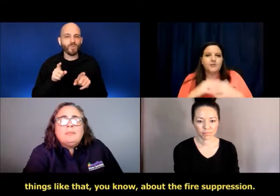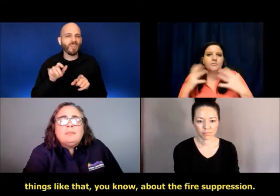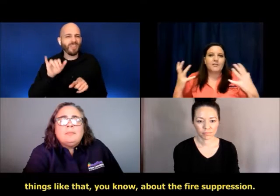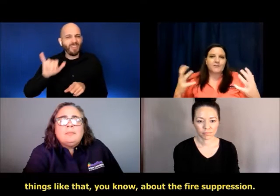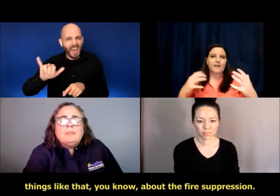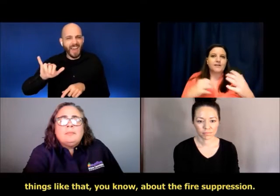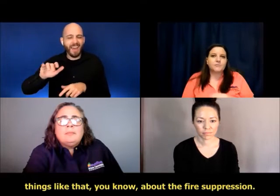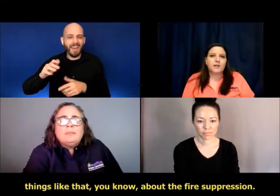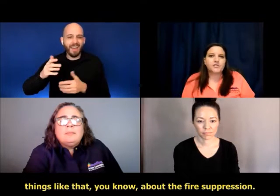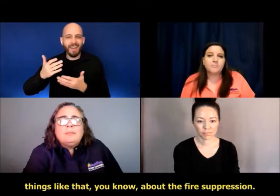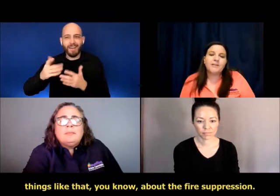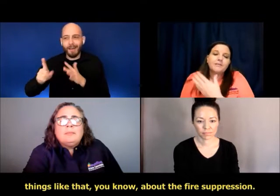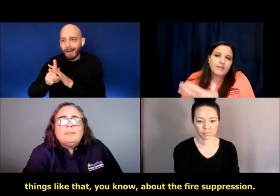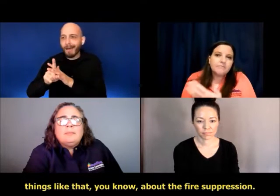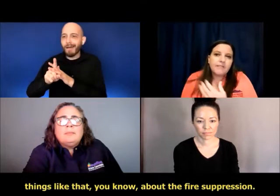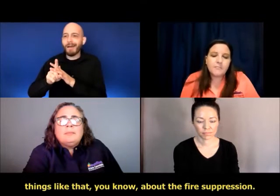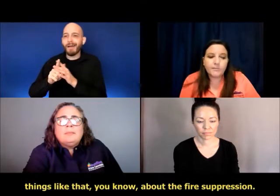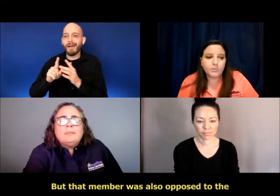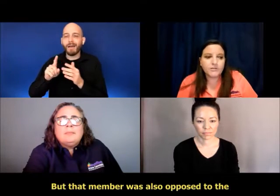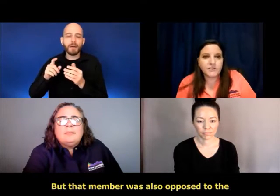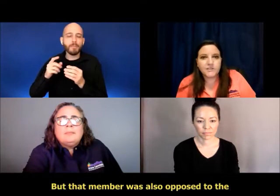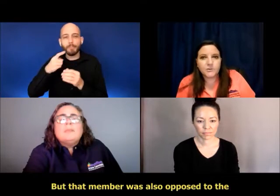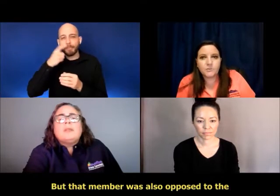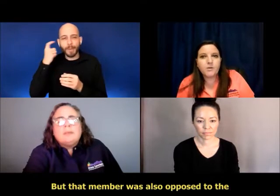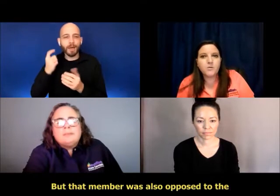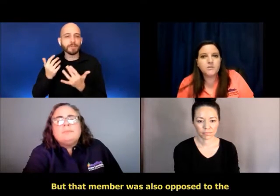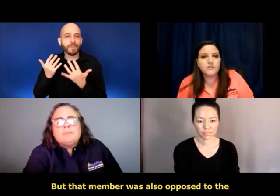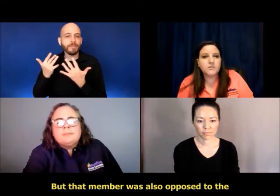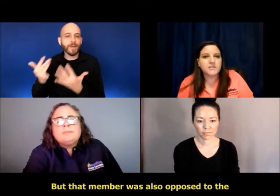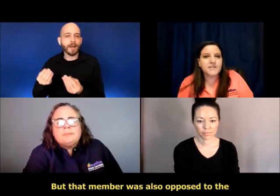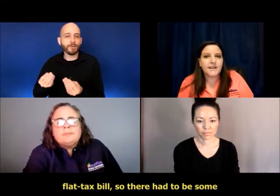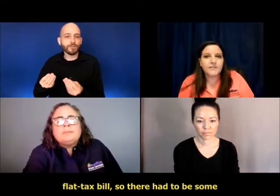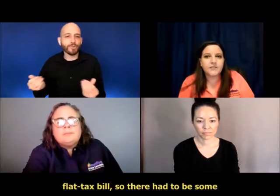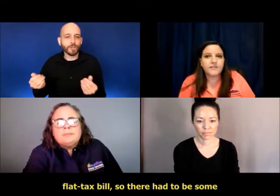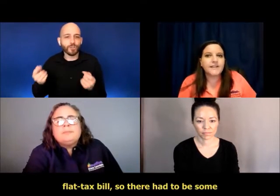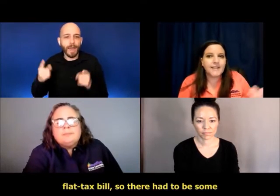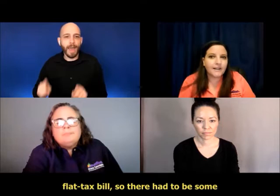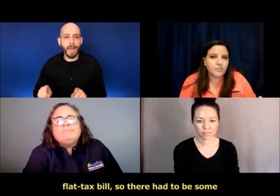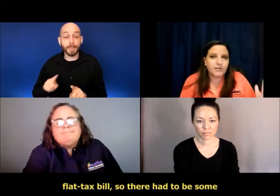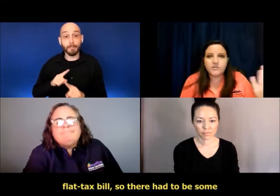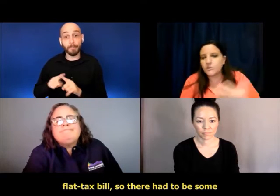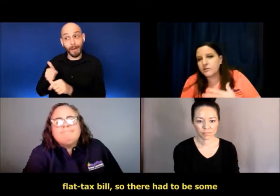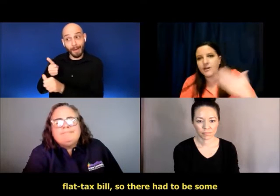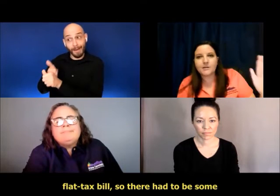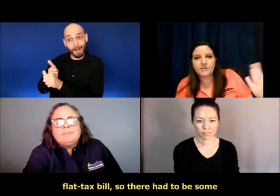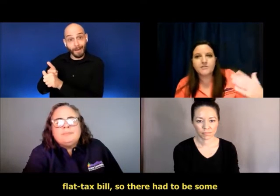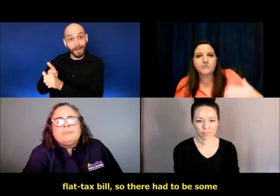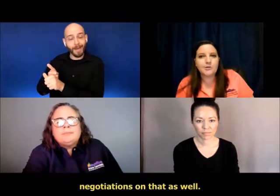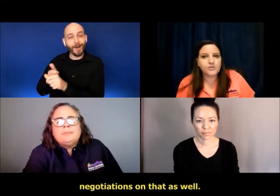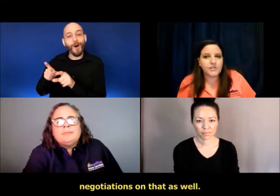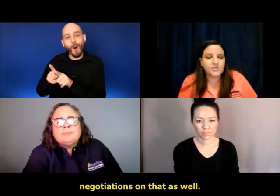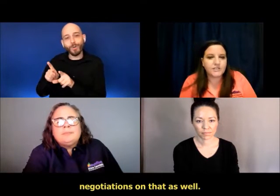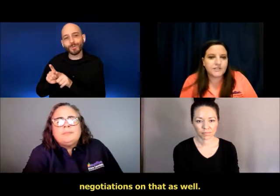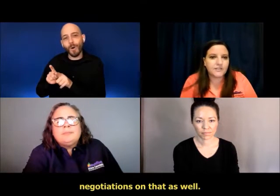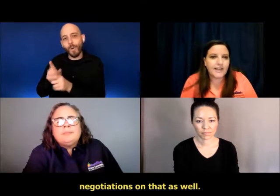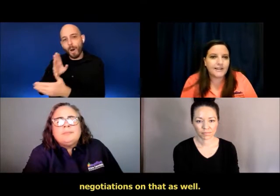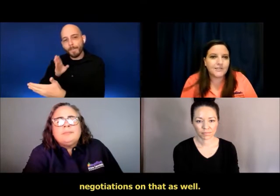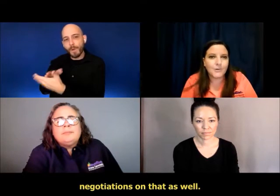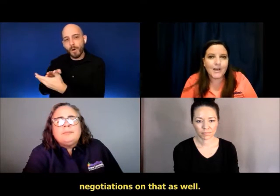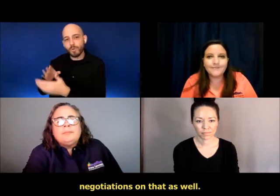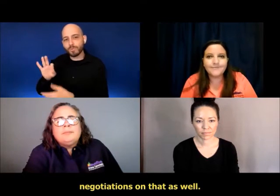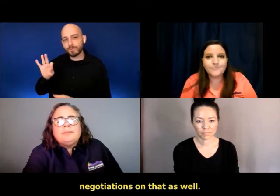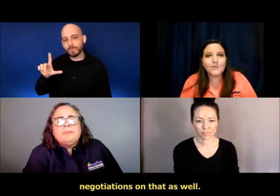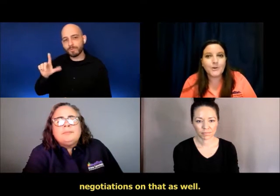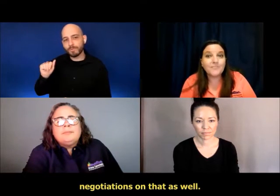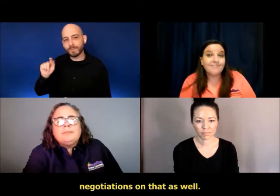that, you know, about the fire suppression. But that member was also opposed to the flat tax bill. So, there had to be some negotiations on